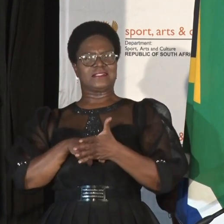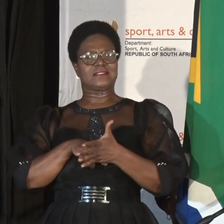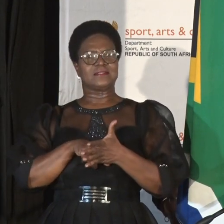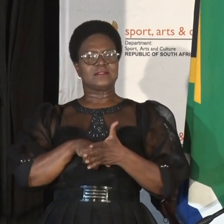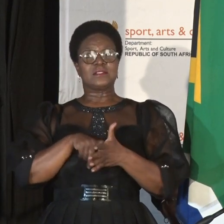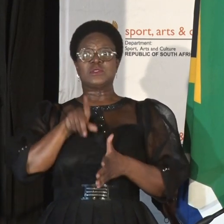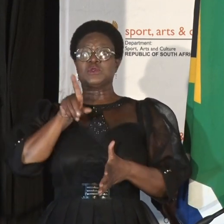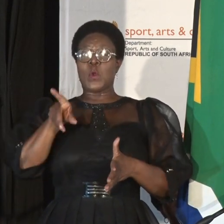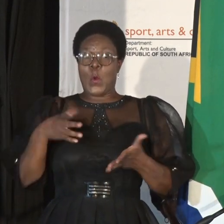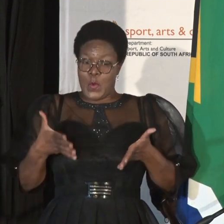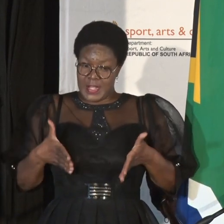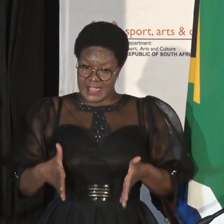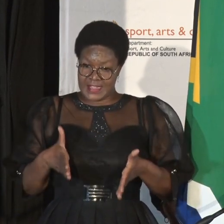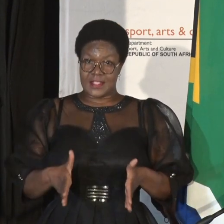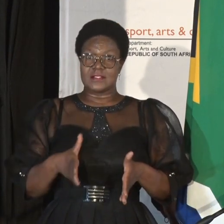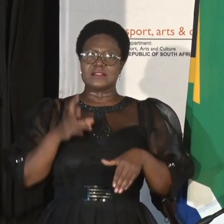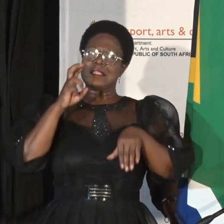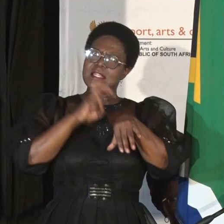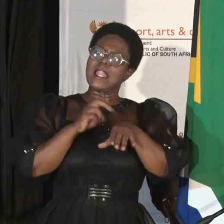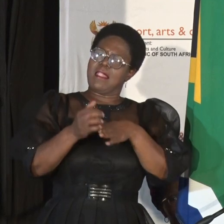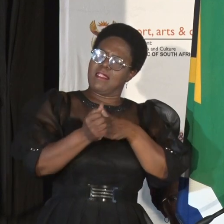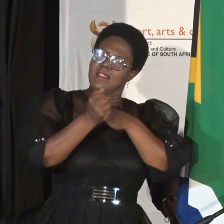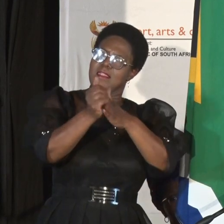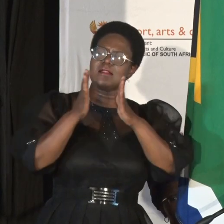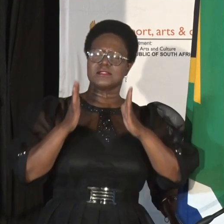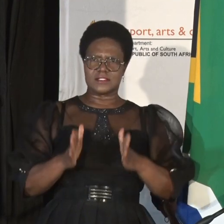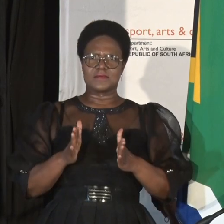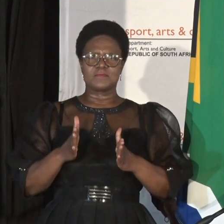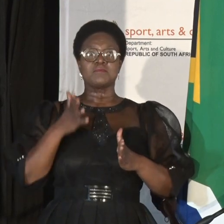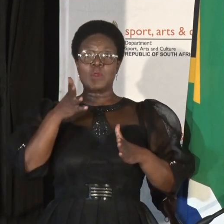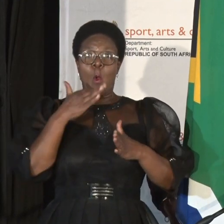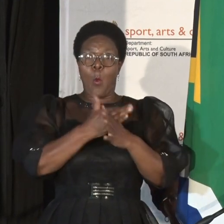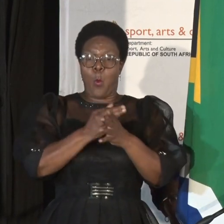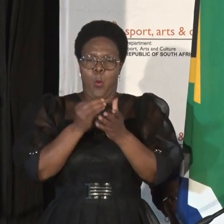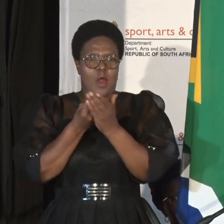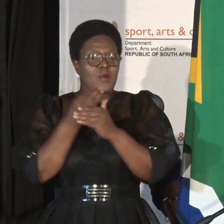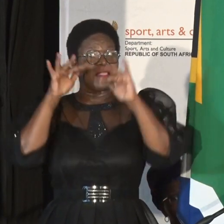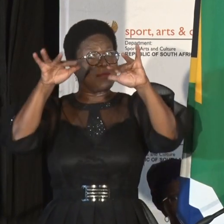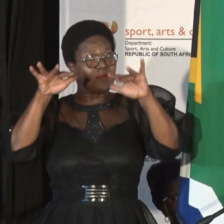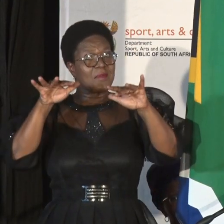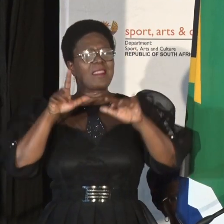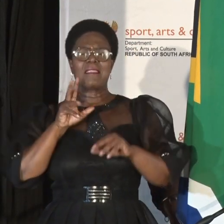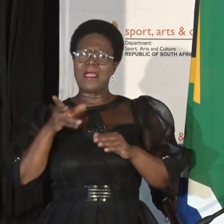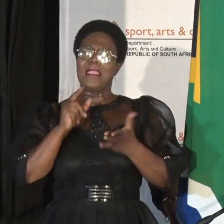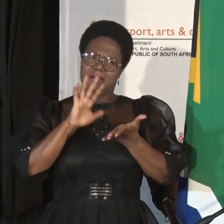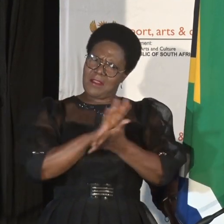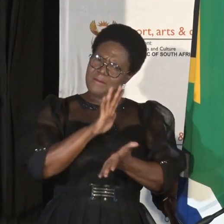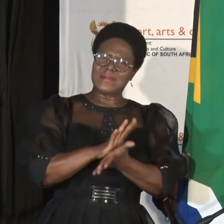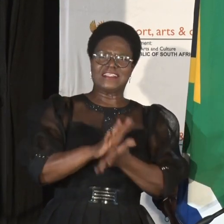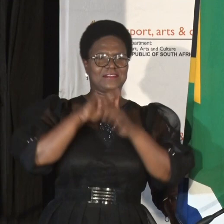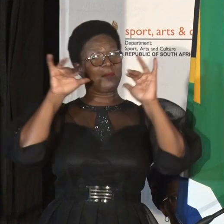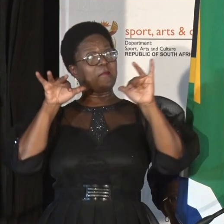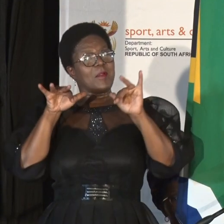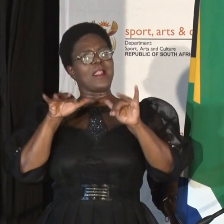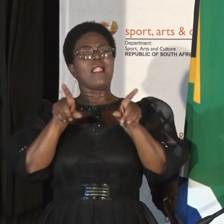requires a leadership that is steeped among the people, a leadership that appreciates and exists, that lives among the people like